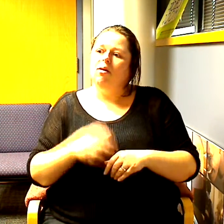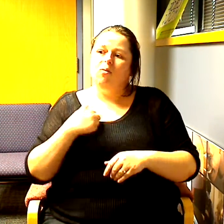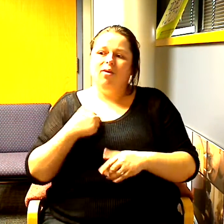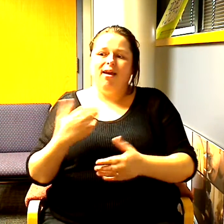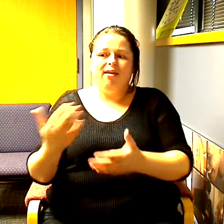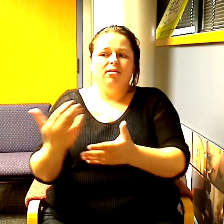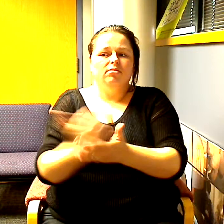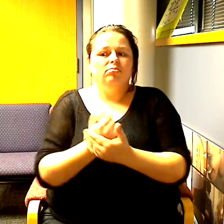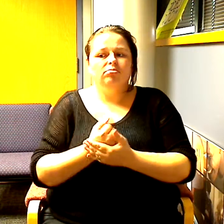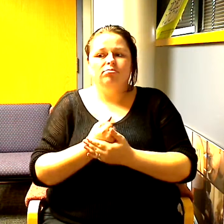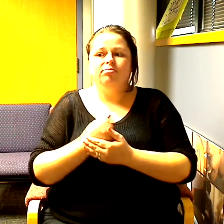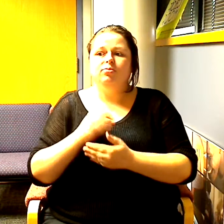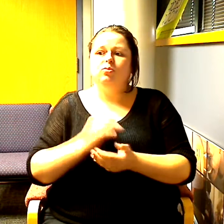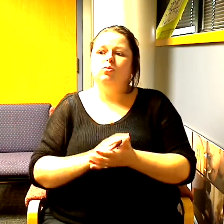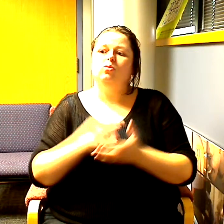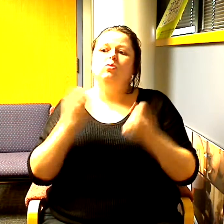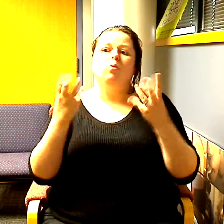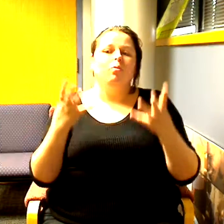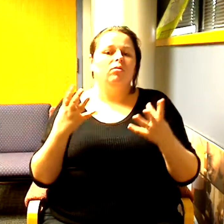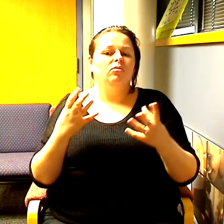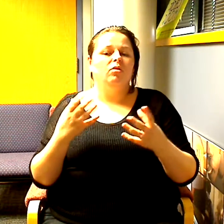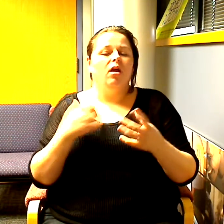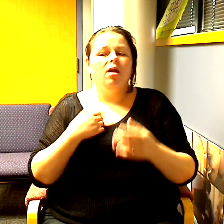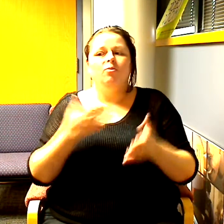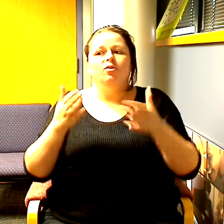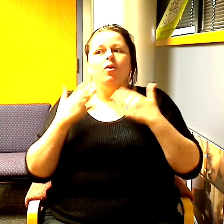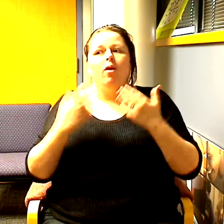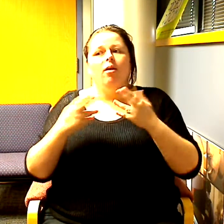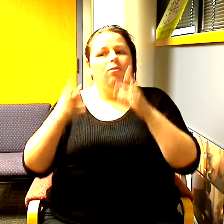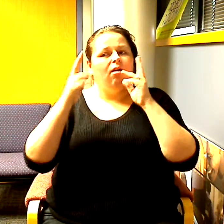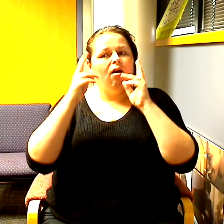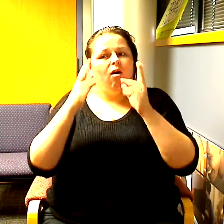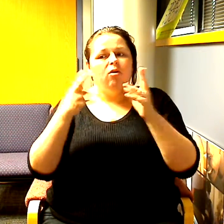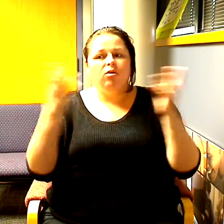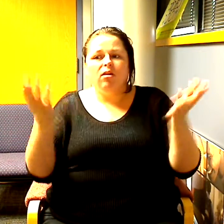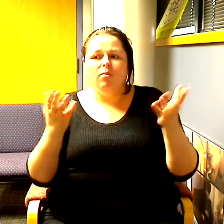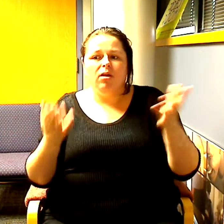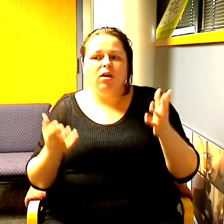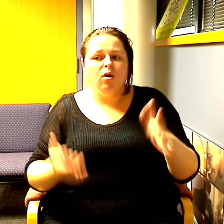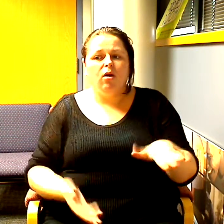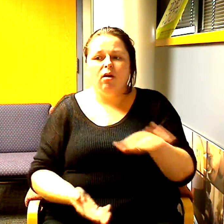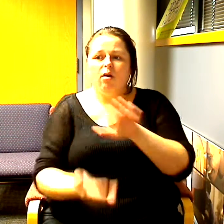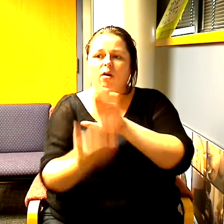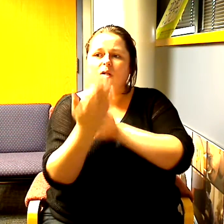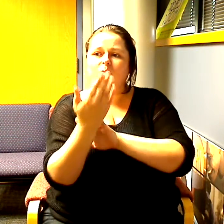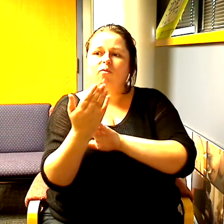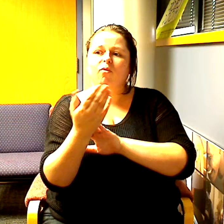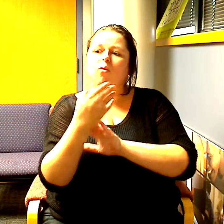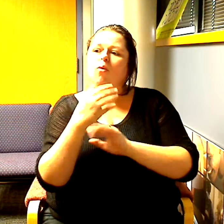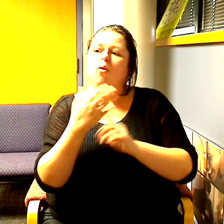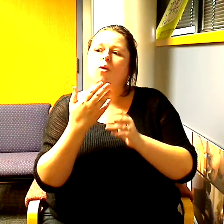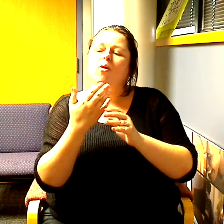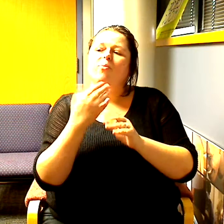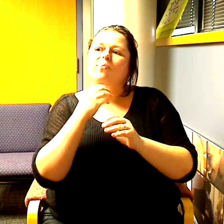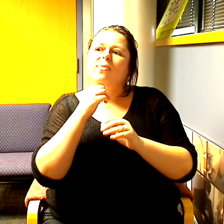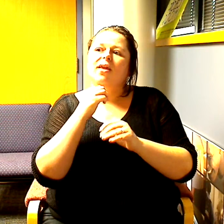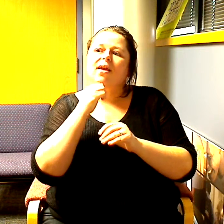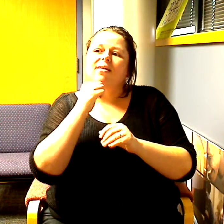happy and honored to be up here and I think that it's great I got to come you know before 10 or 20 or 30 years had passed and I'd have more agency in my career